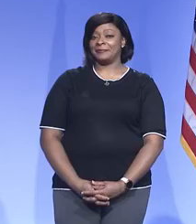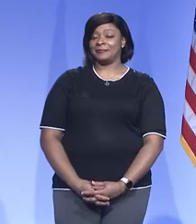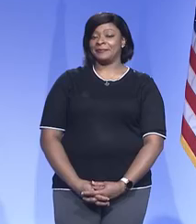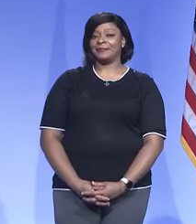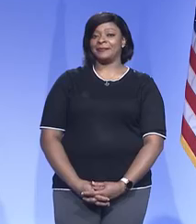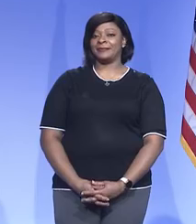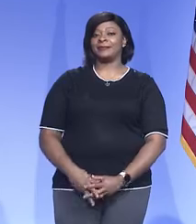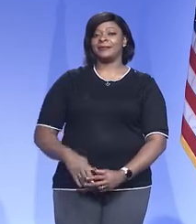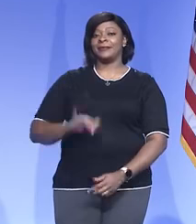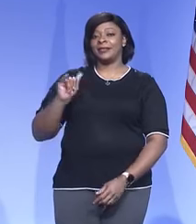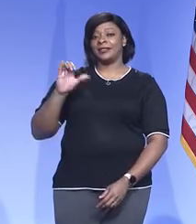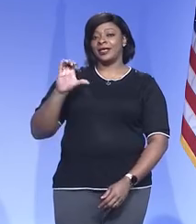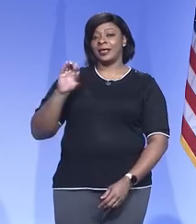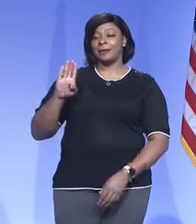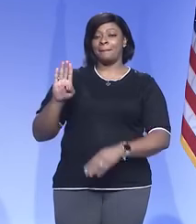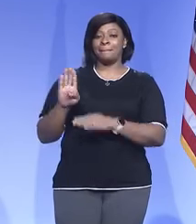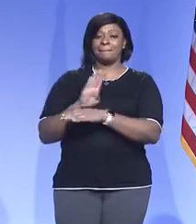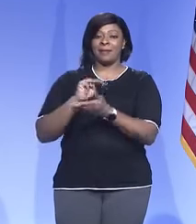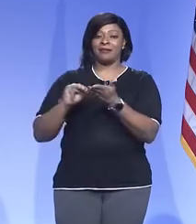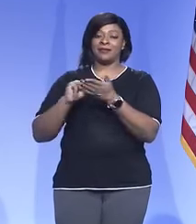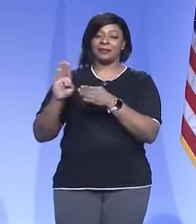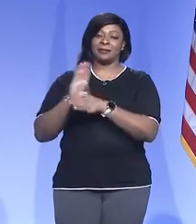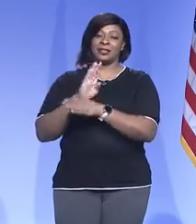Jacob Steimer, Memphis Business Journal.